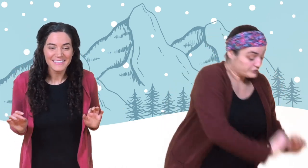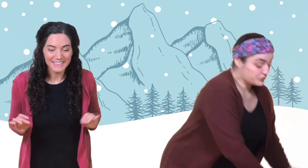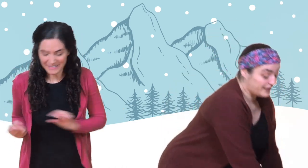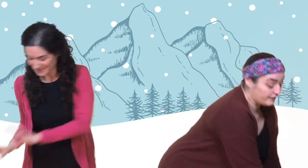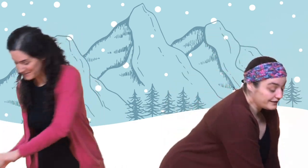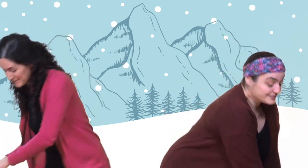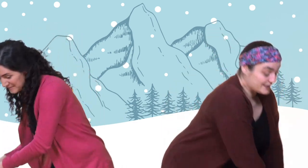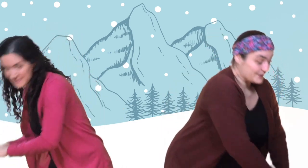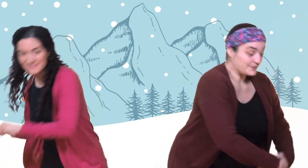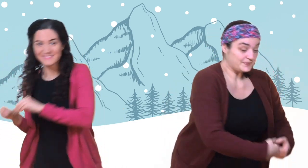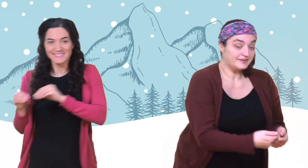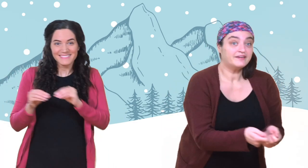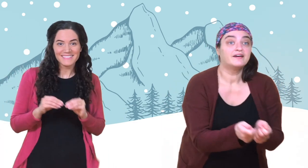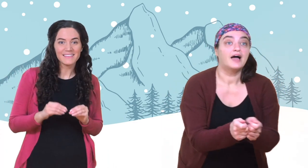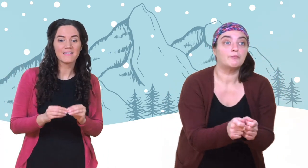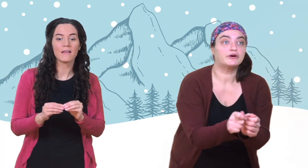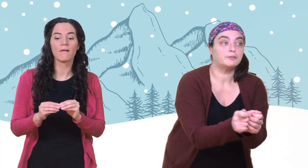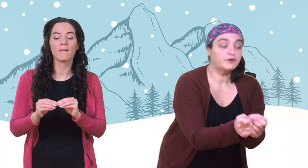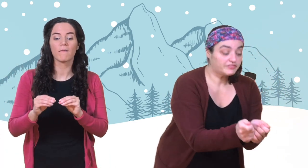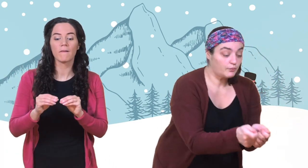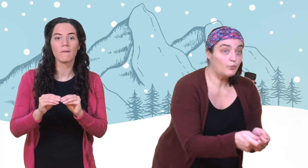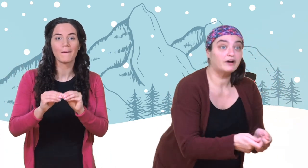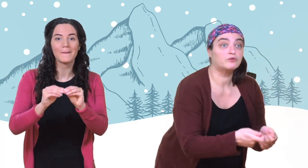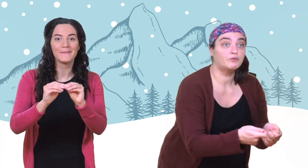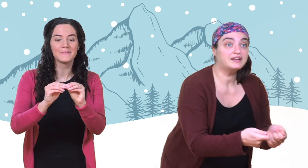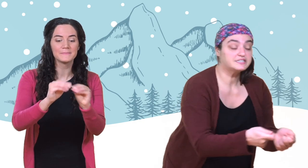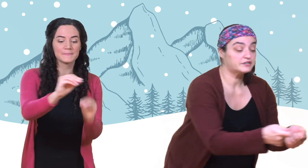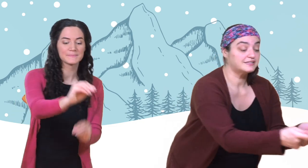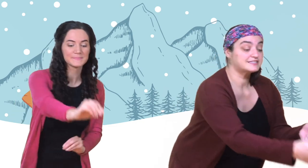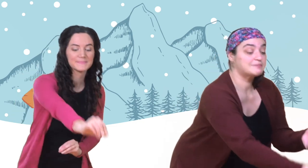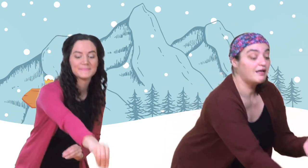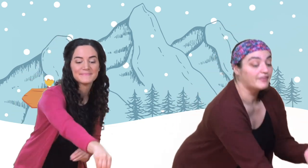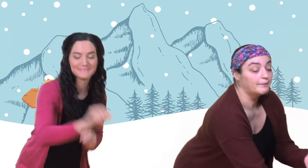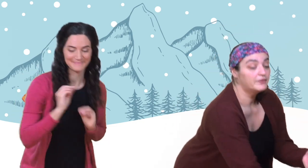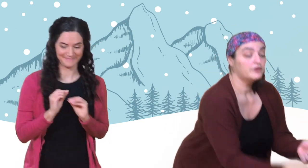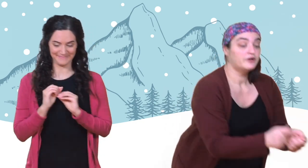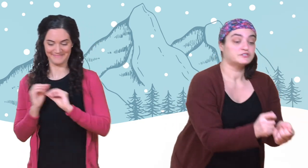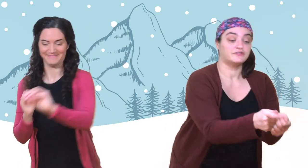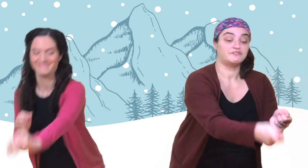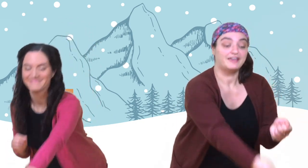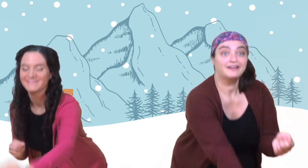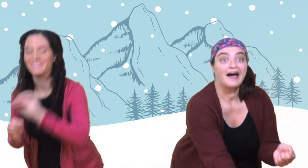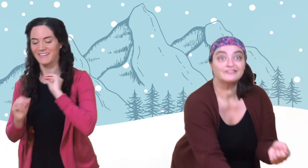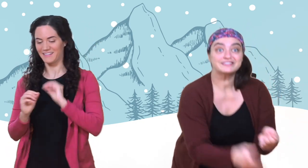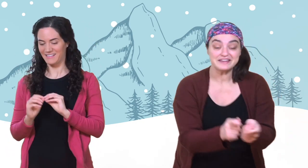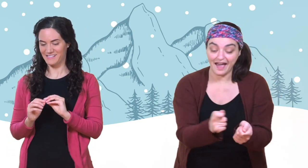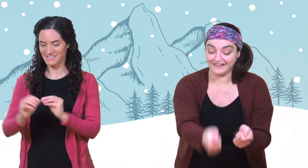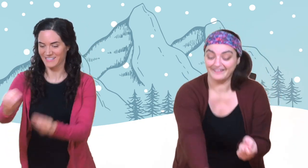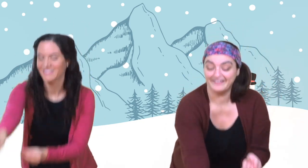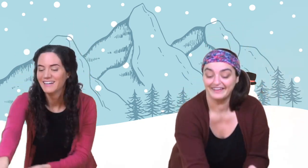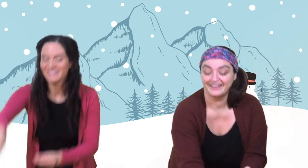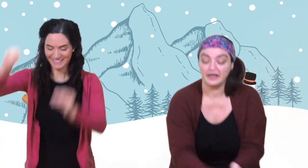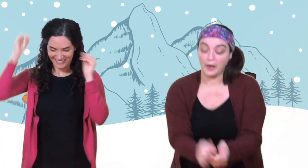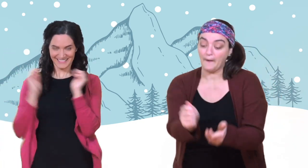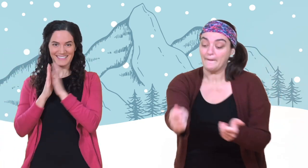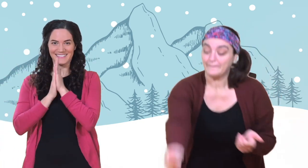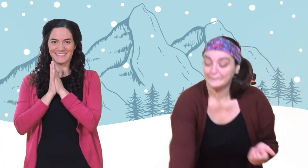Alright, get out your carrots. And we're gonna put them where the reindeer can smell them so that they can have a snack.